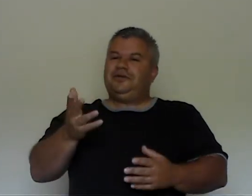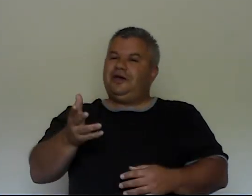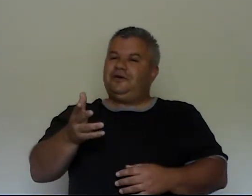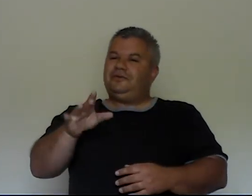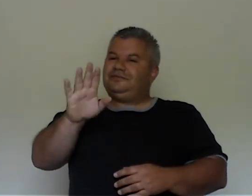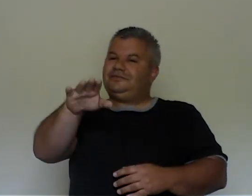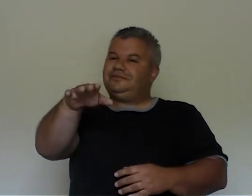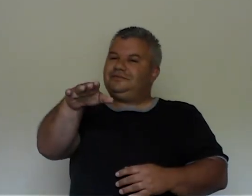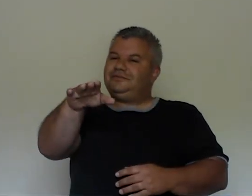know.